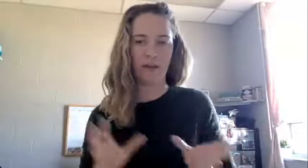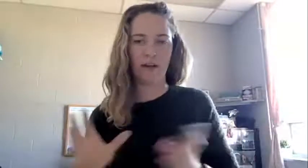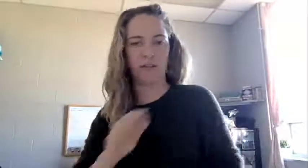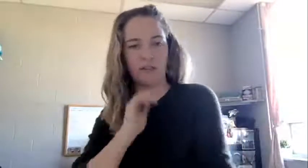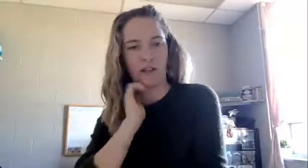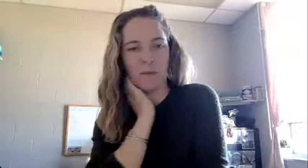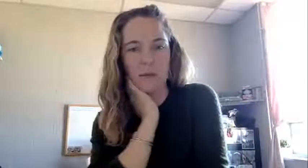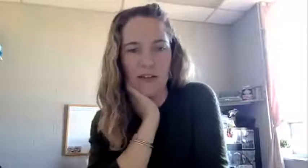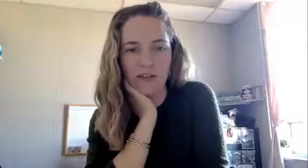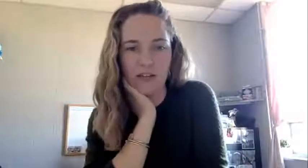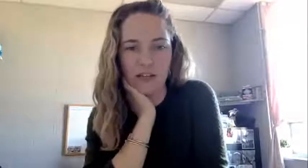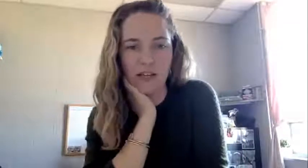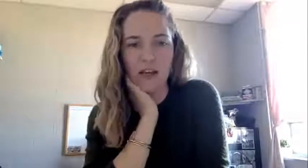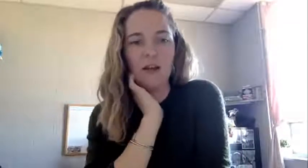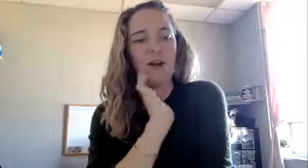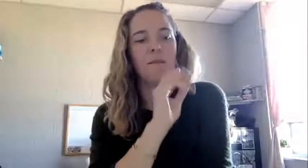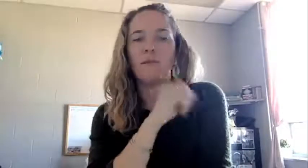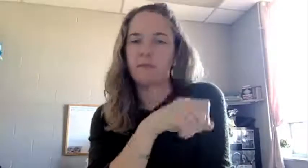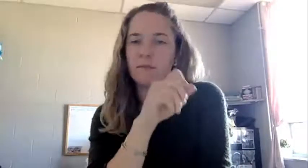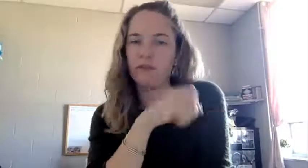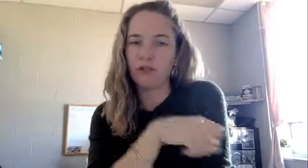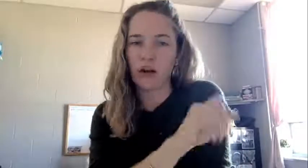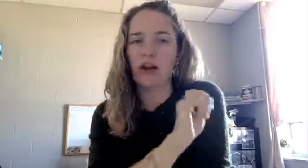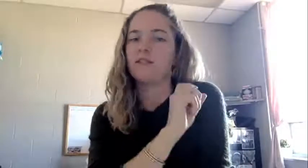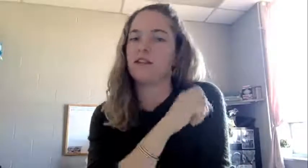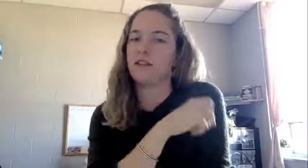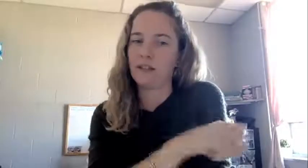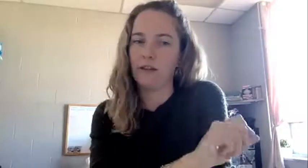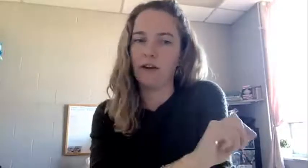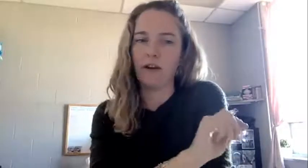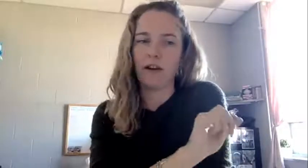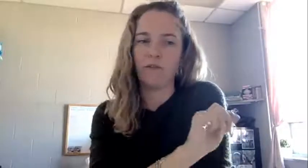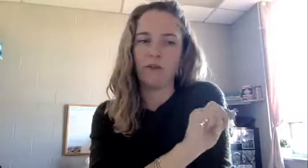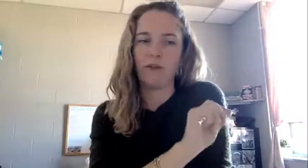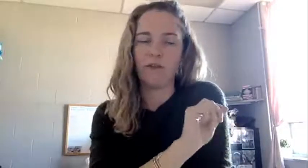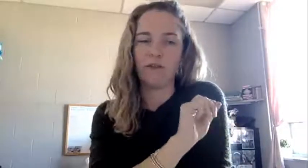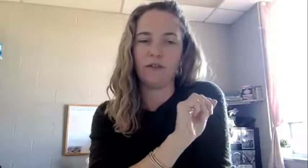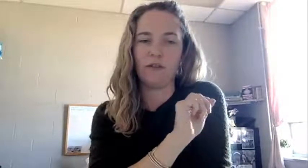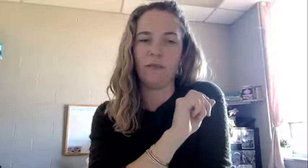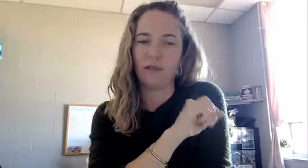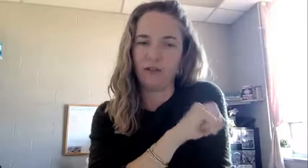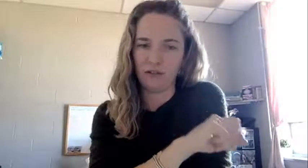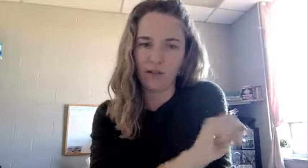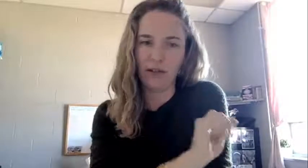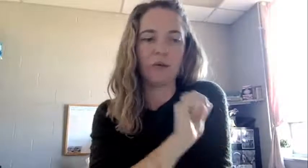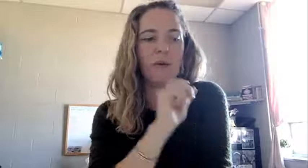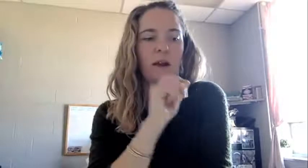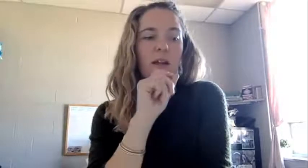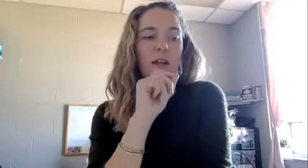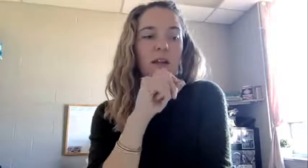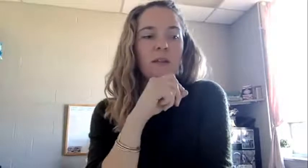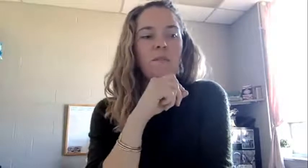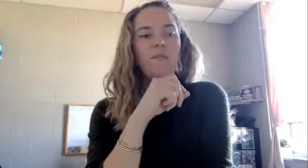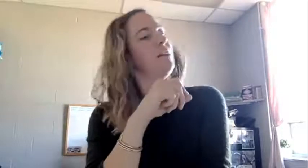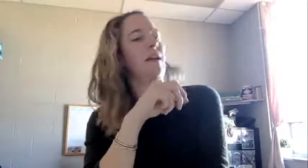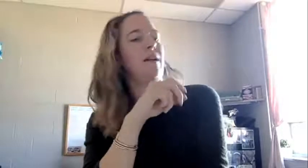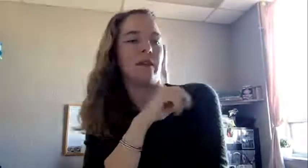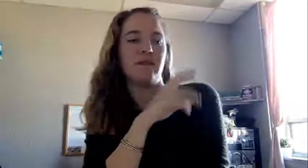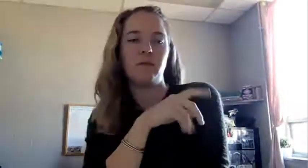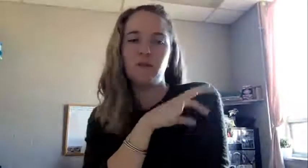master's, and my PhD, but with some different tracks. So like I said, my undergrad was sort of focused on professional and technical writing. Then I realized I was sort